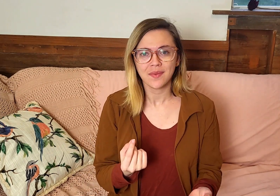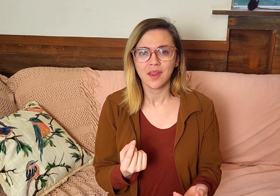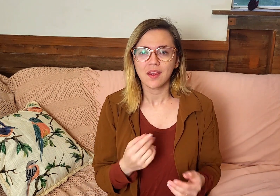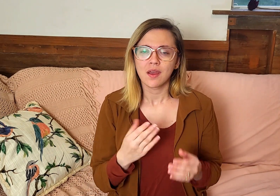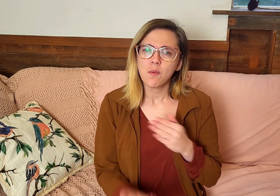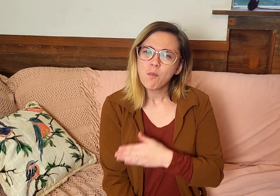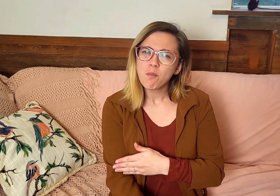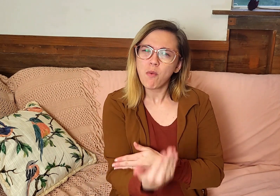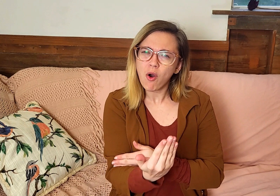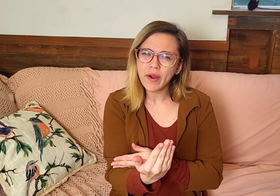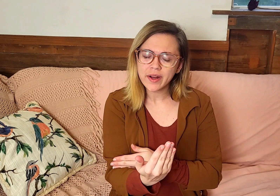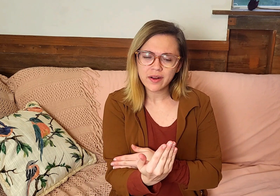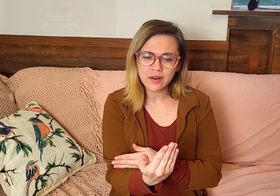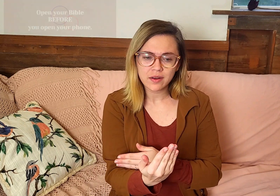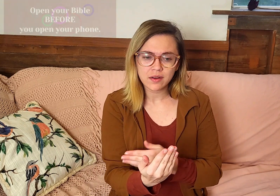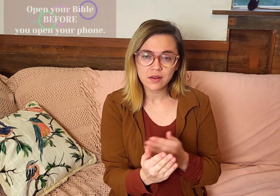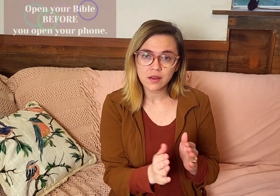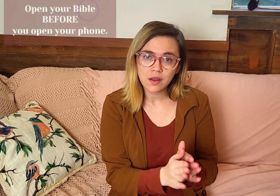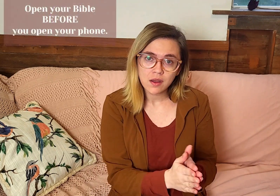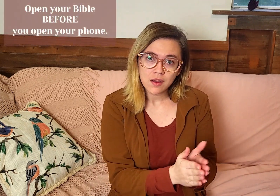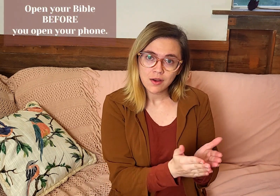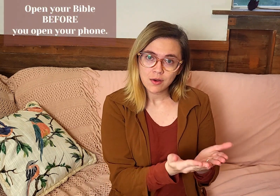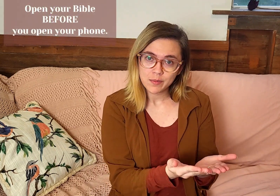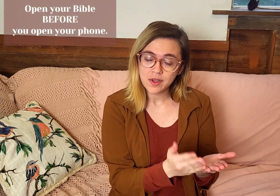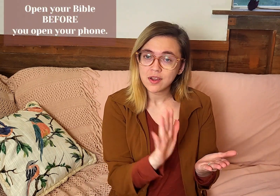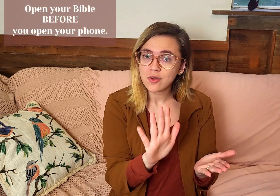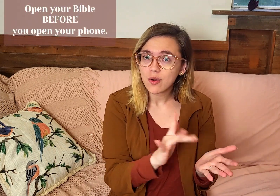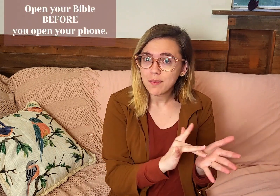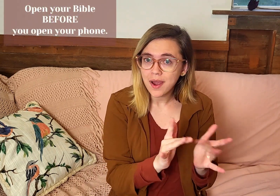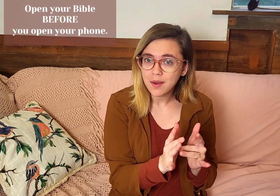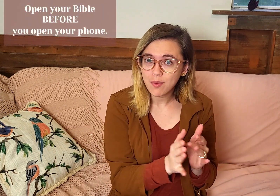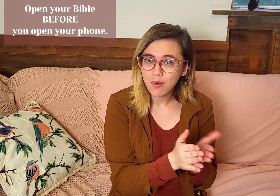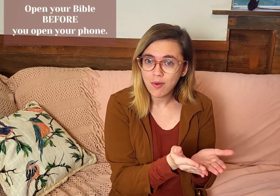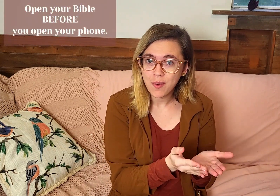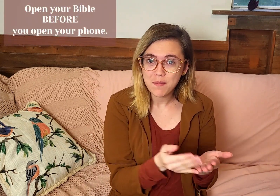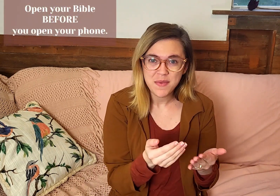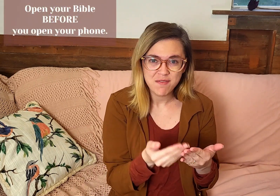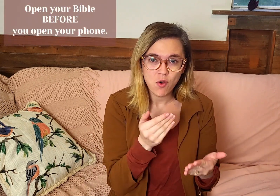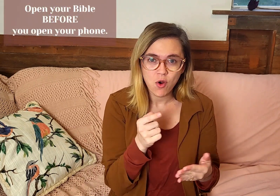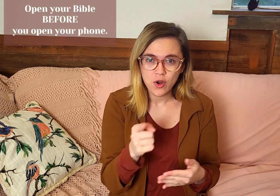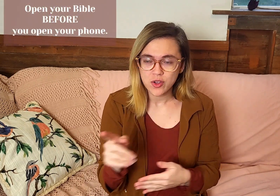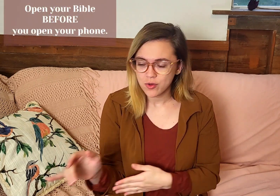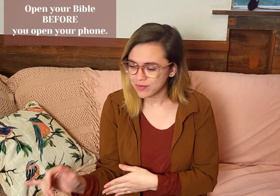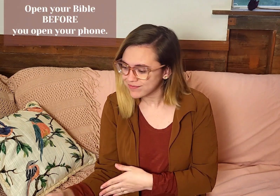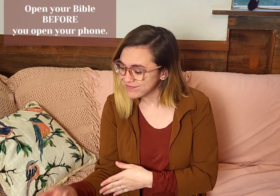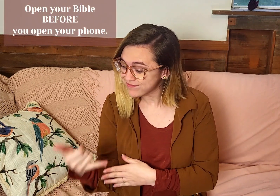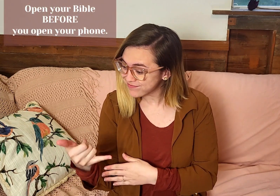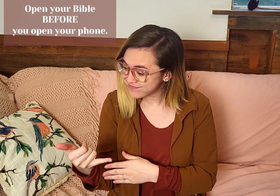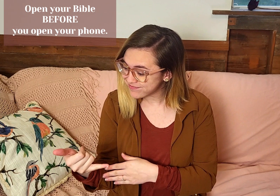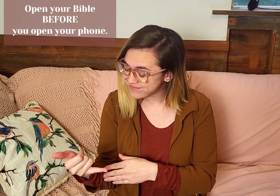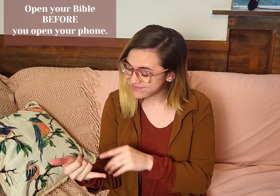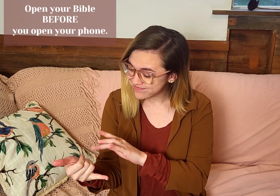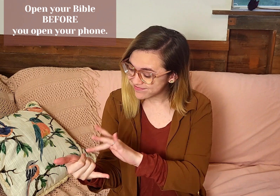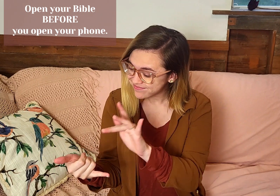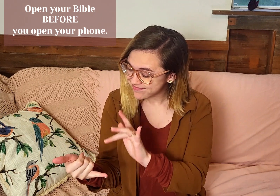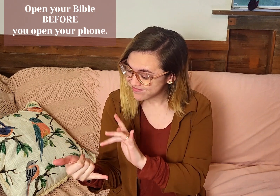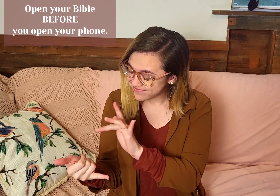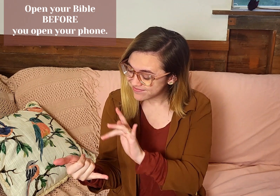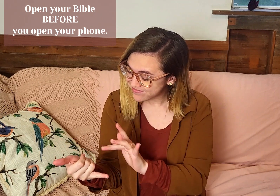useful to do is in the morning, open your Bible before you pick up your phone and